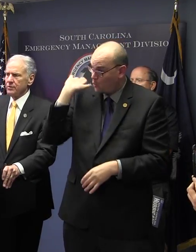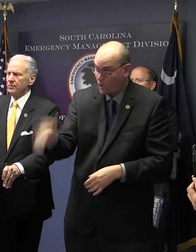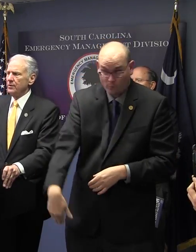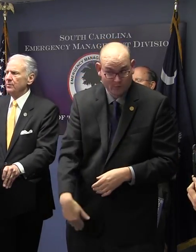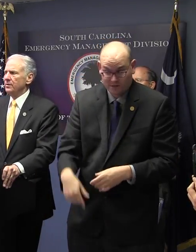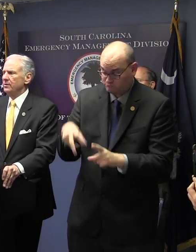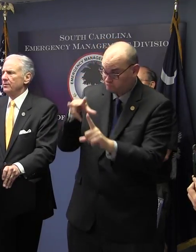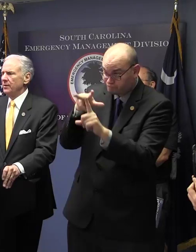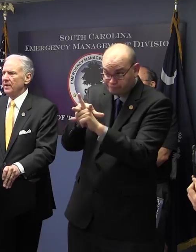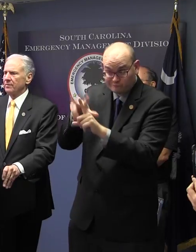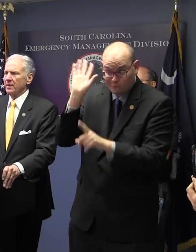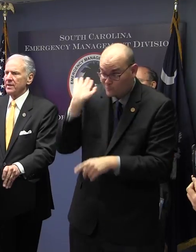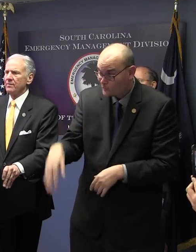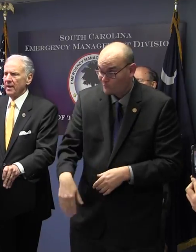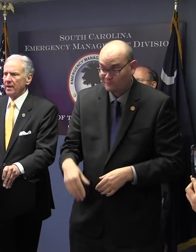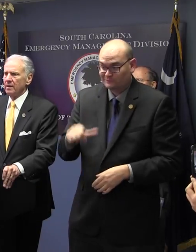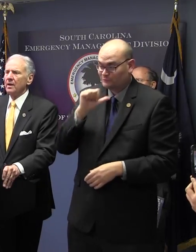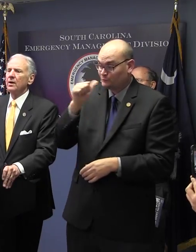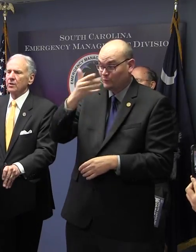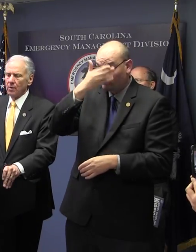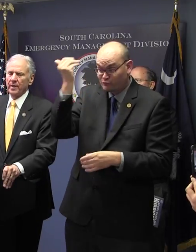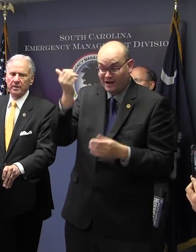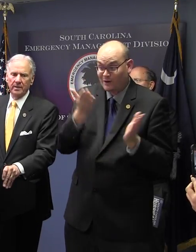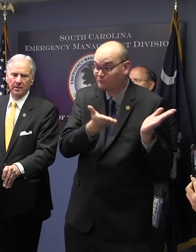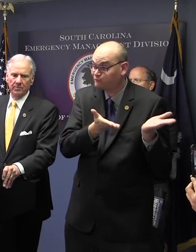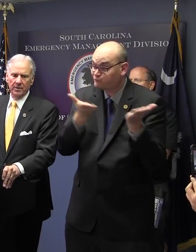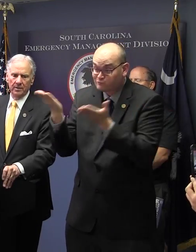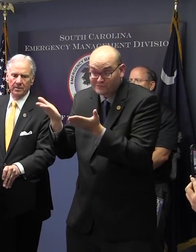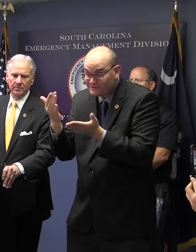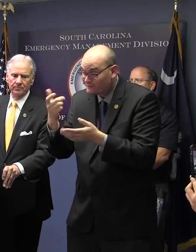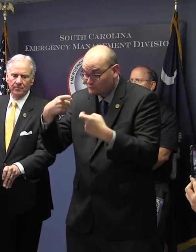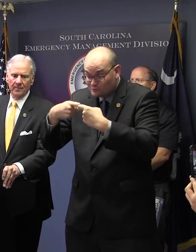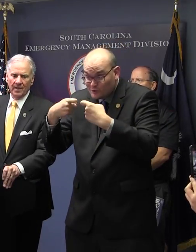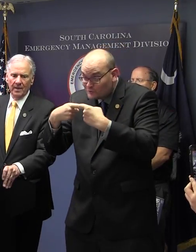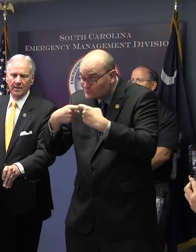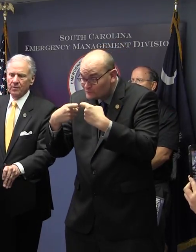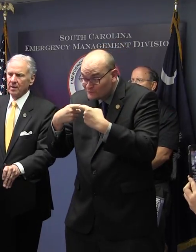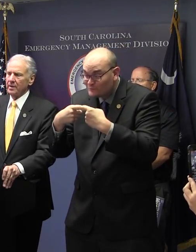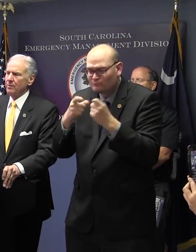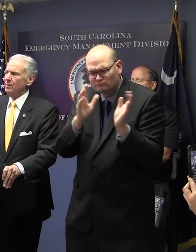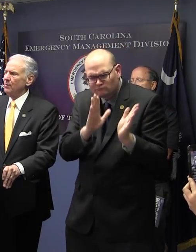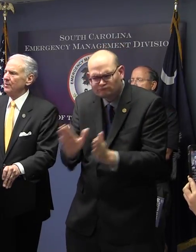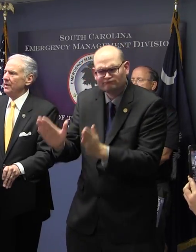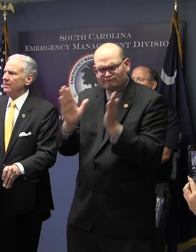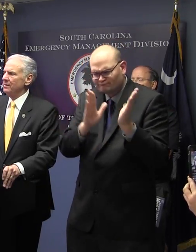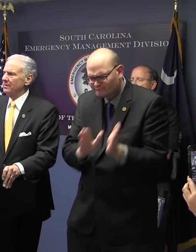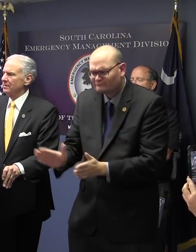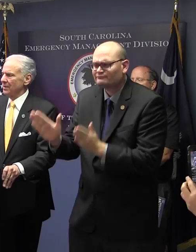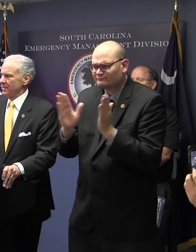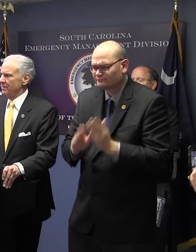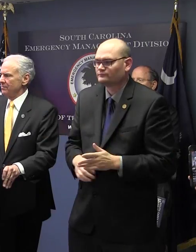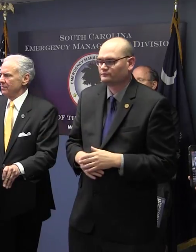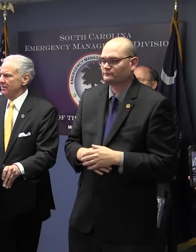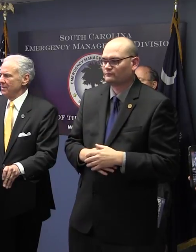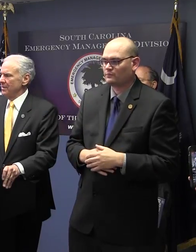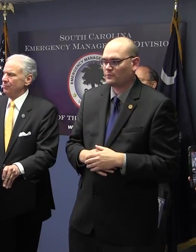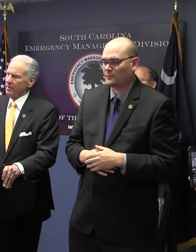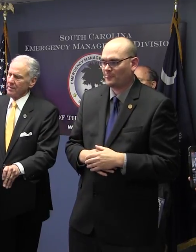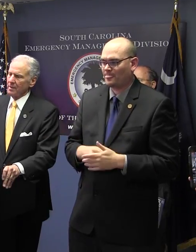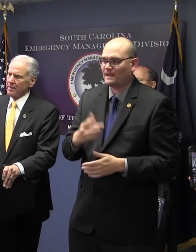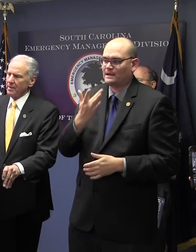things that you would do if you have to leave now, go ahead and get them done. And if we're lucky, we won't need to leave.